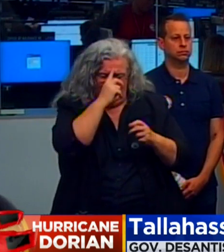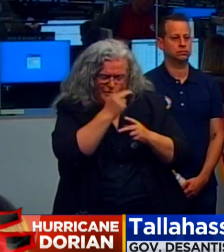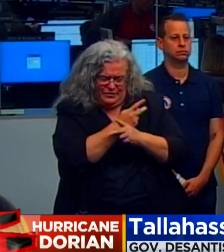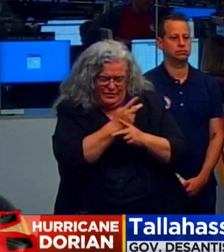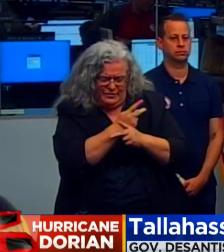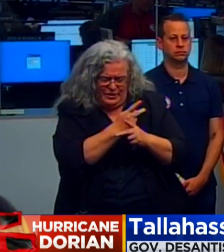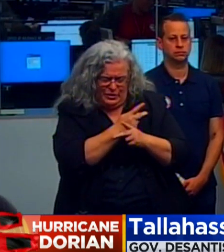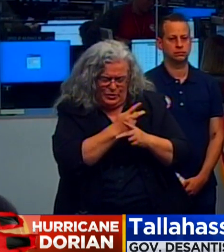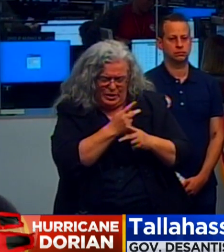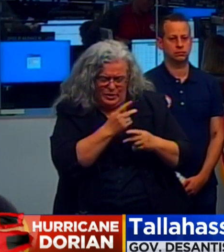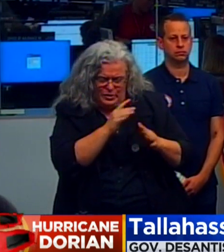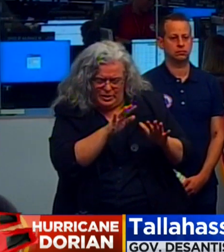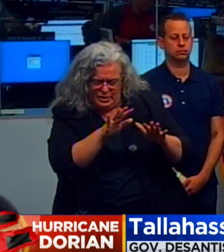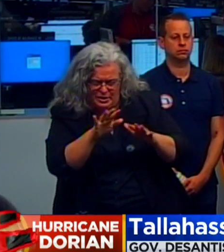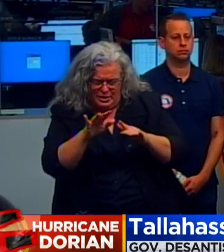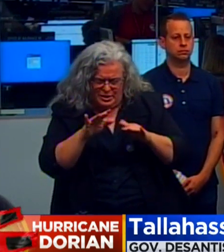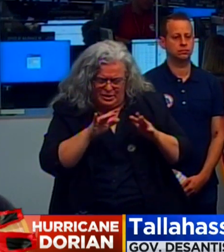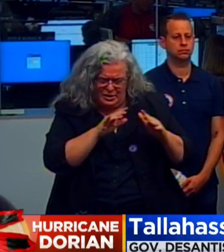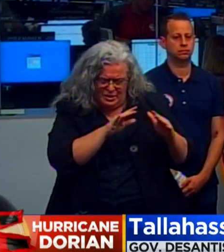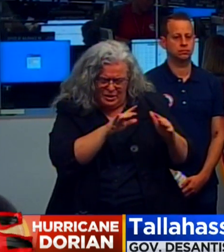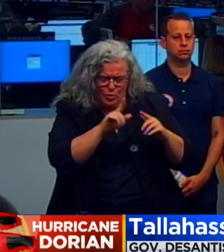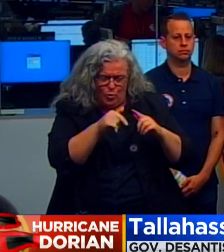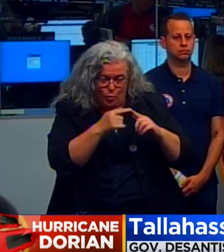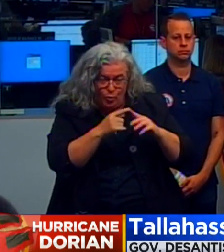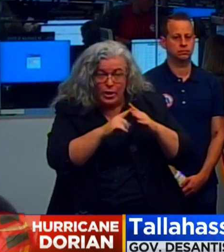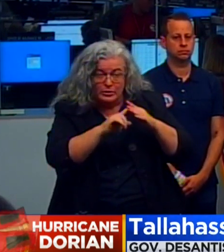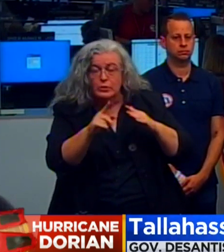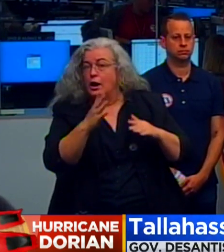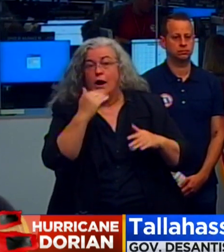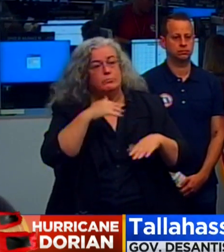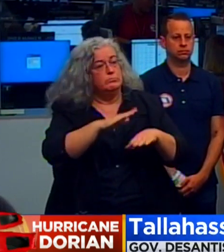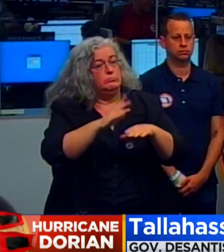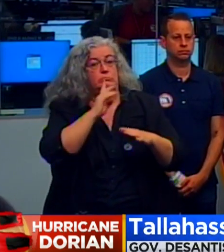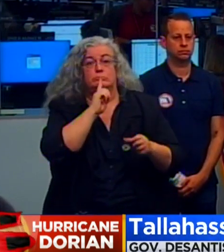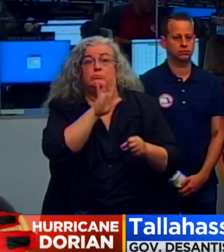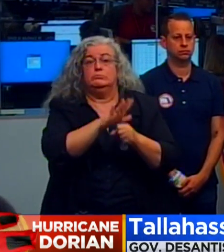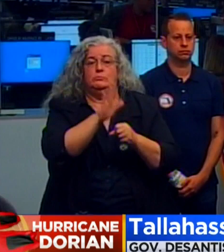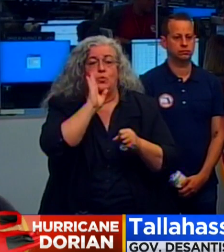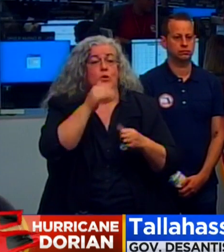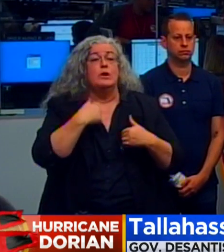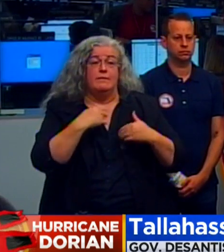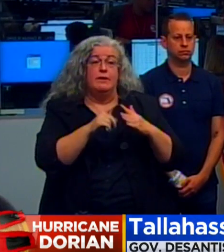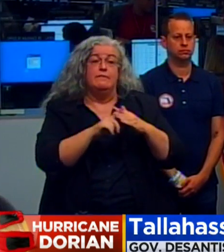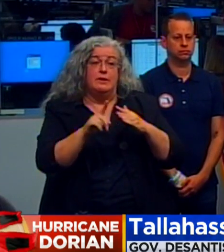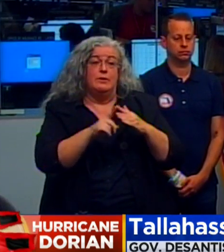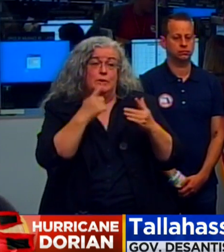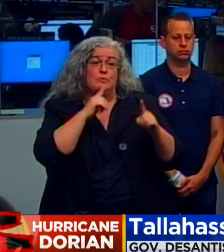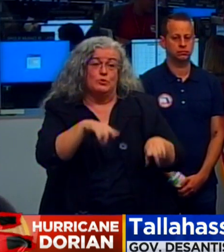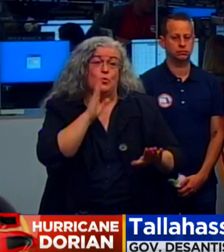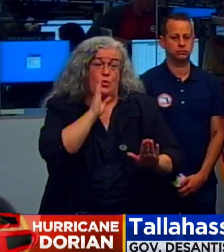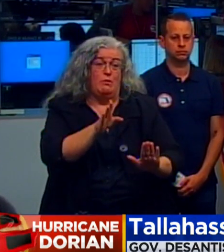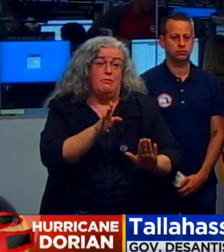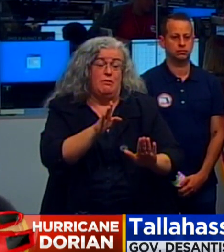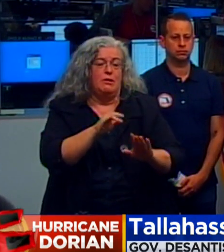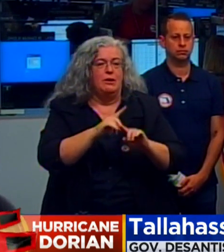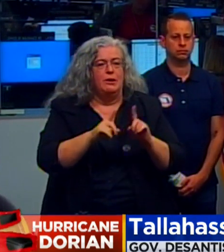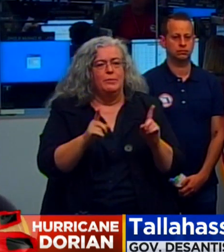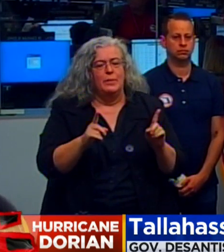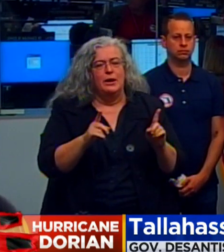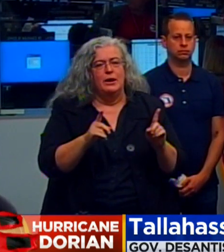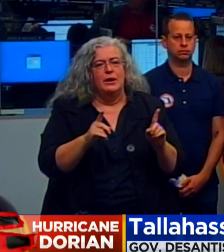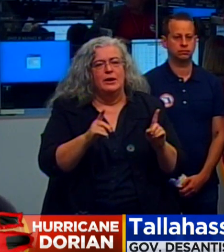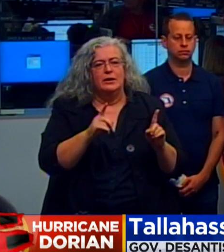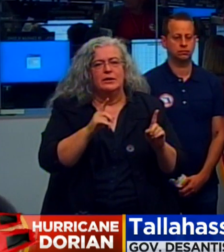making those decisions. And so you will see evacuations. I'm confident of that. But to just willy-nilly